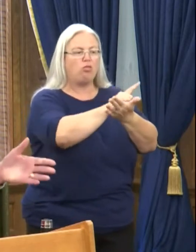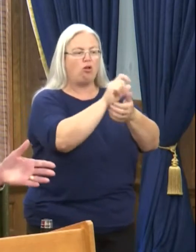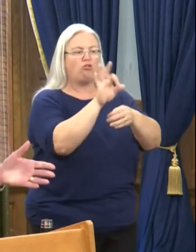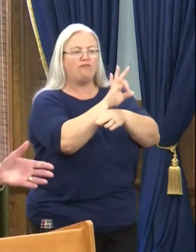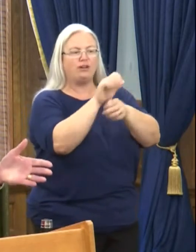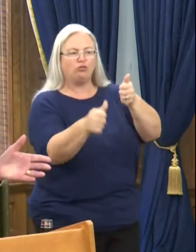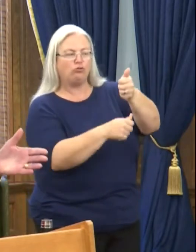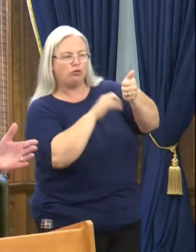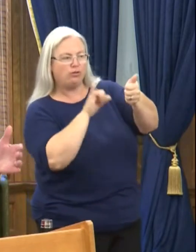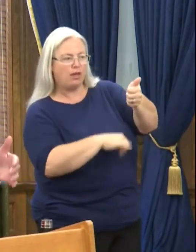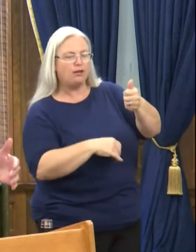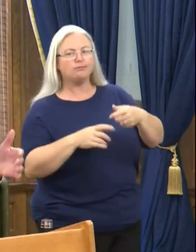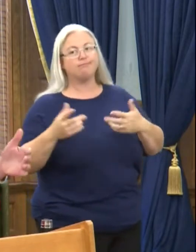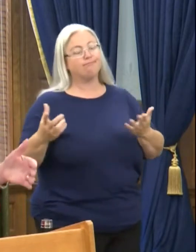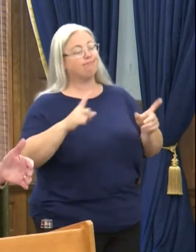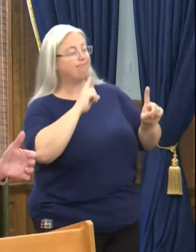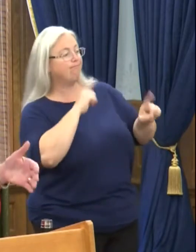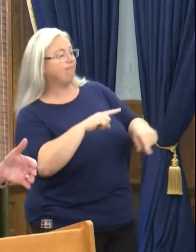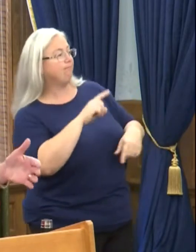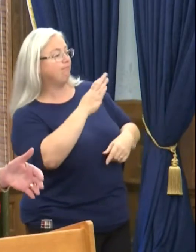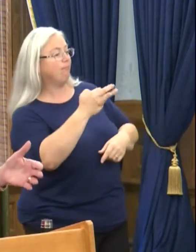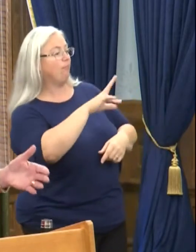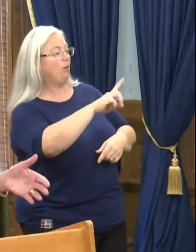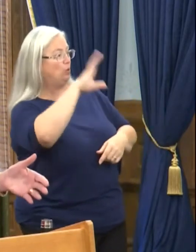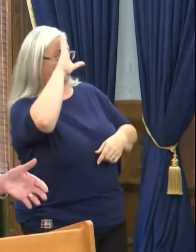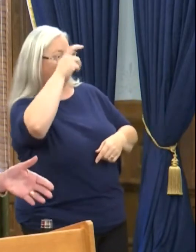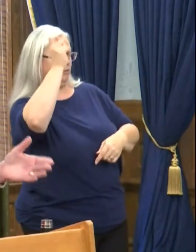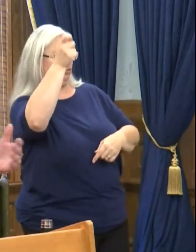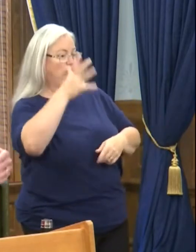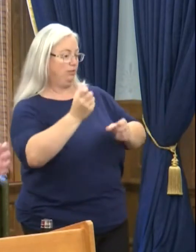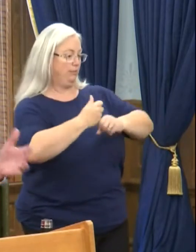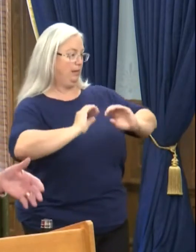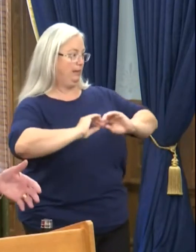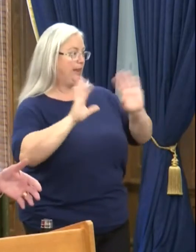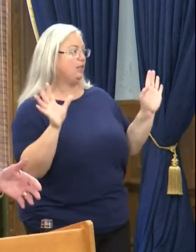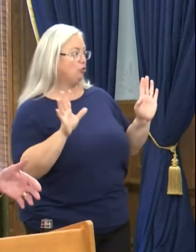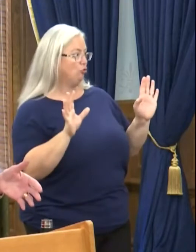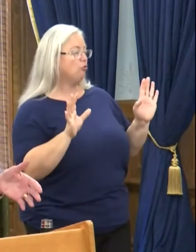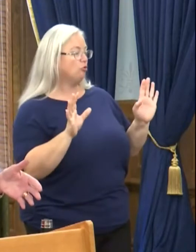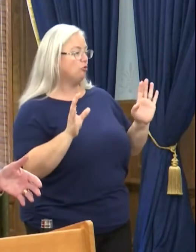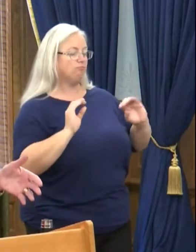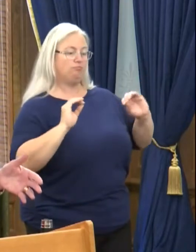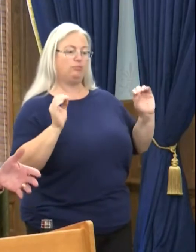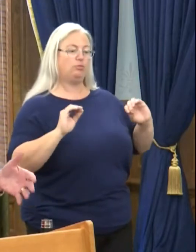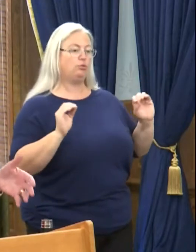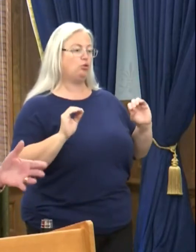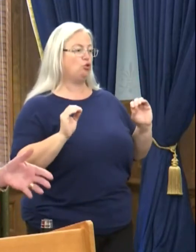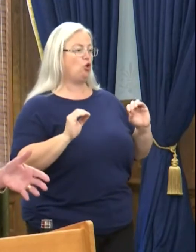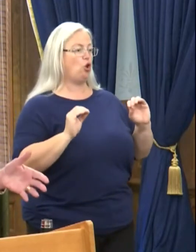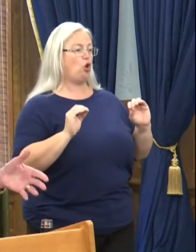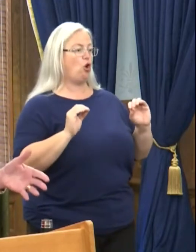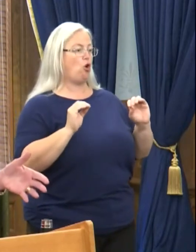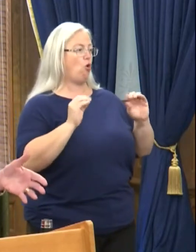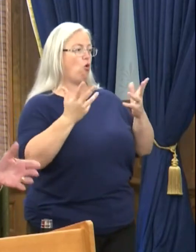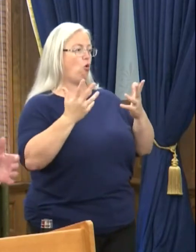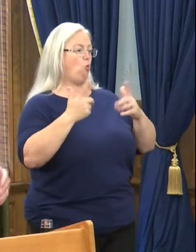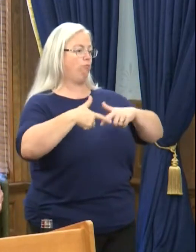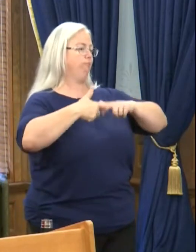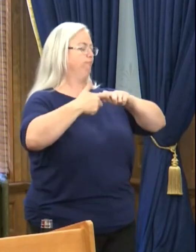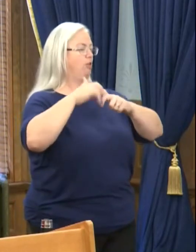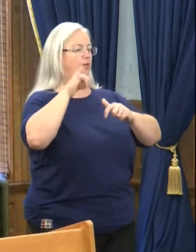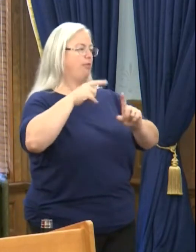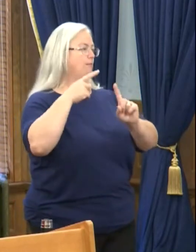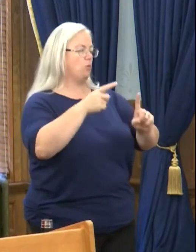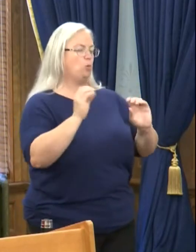Brad, as you know, the judges made it very clear that there is no stay on this particular